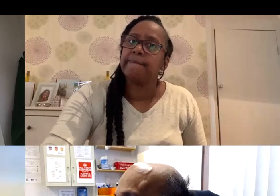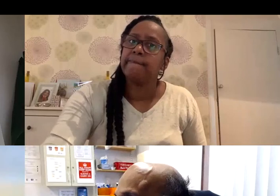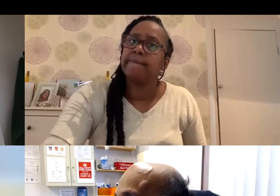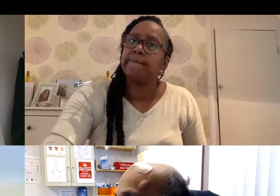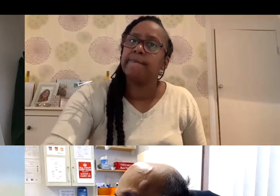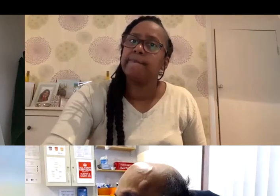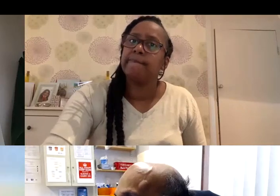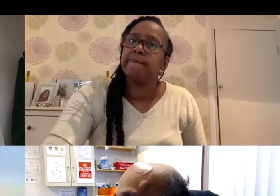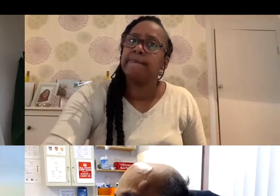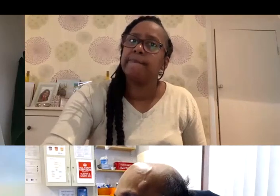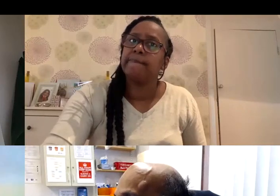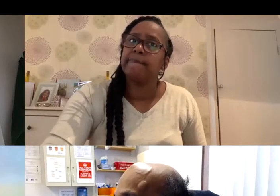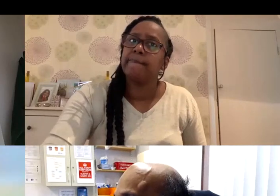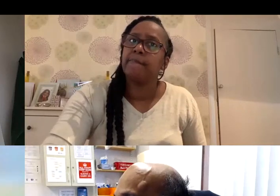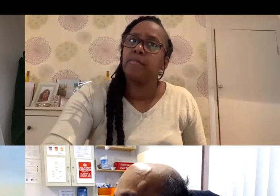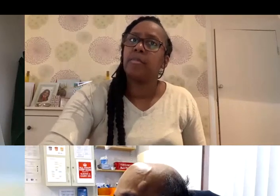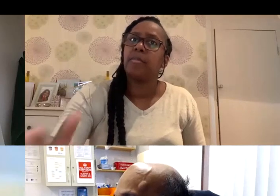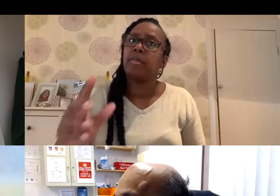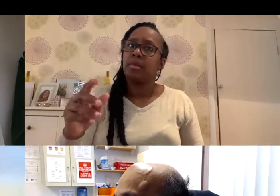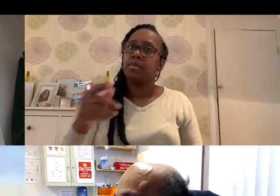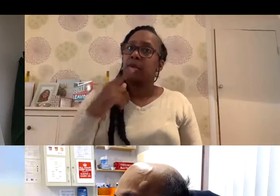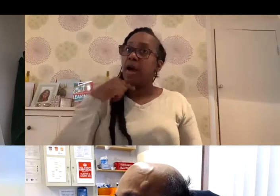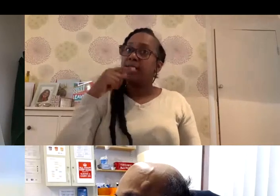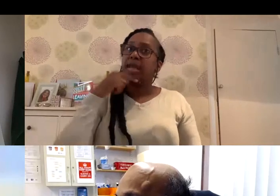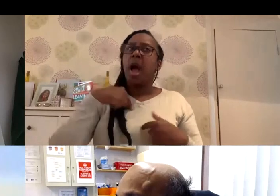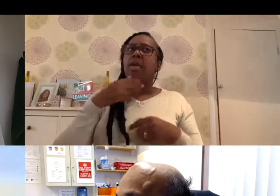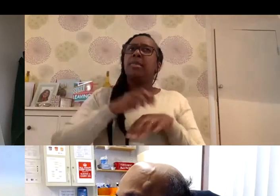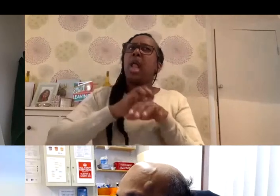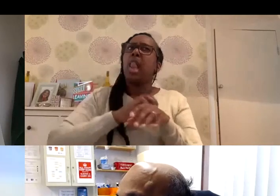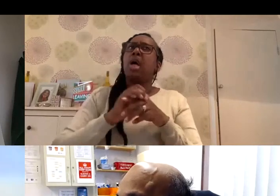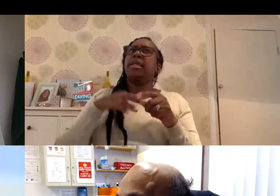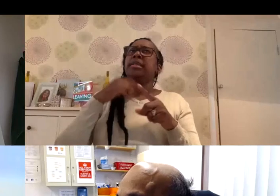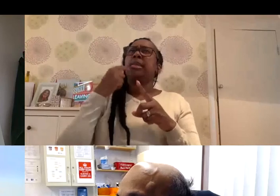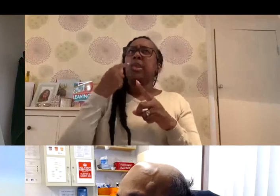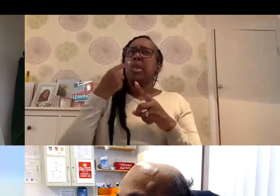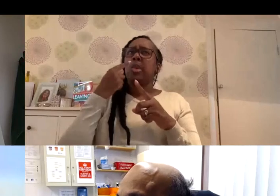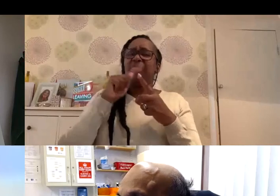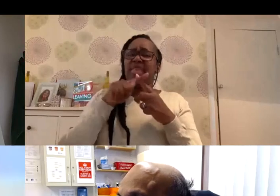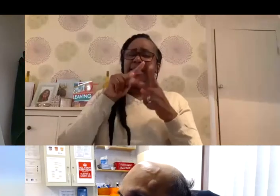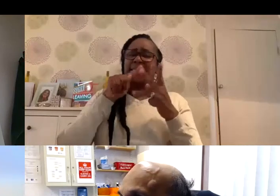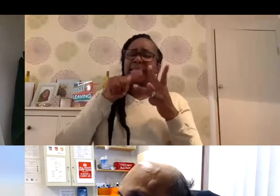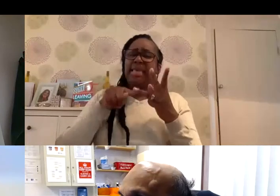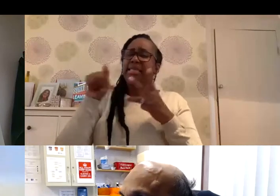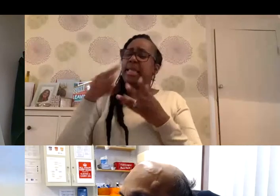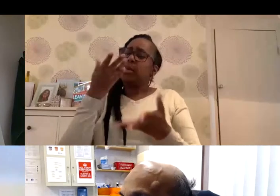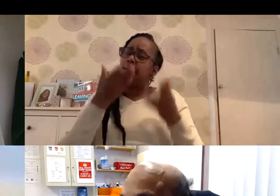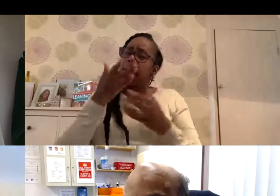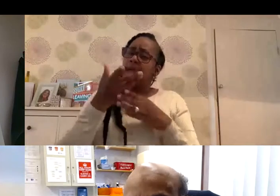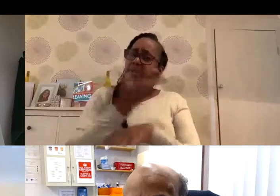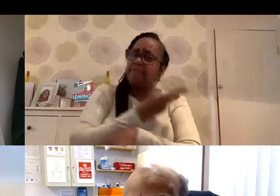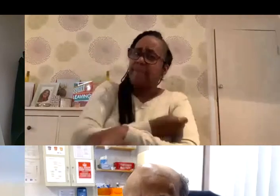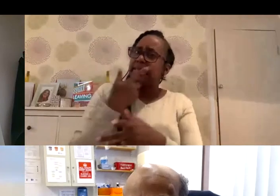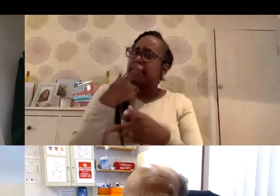If I said I was allergic to XYZ, then you need to look at what was in XYZ and compare it to the vaccine. And, and are there the